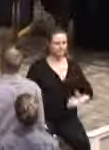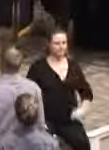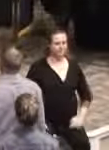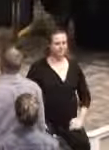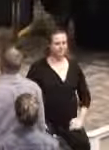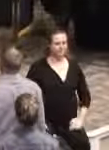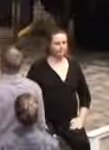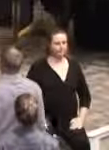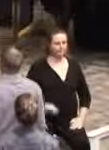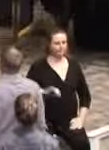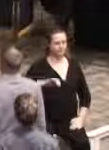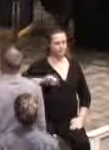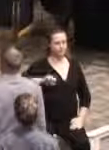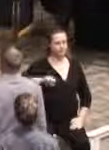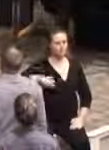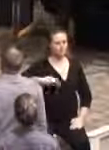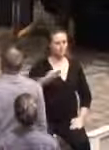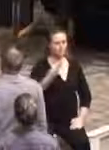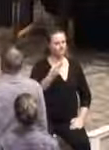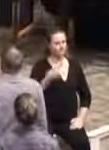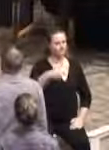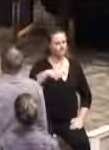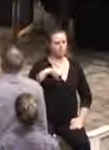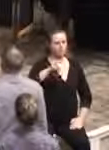Joseph Quinonez.